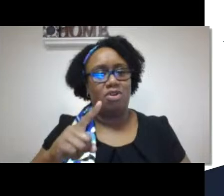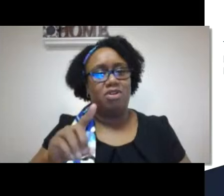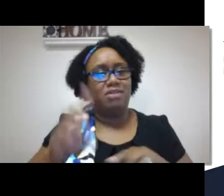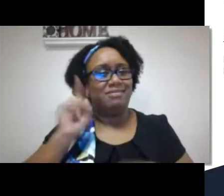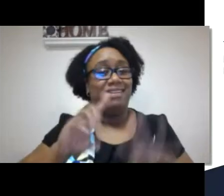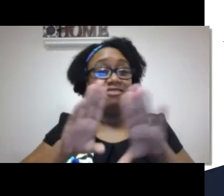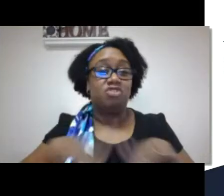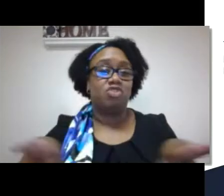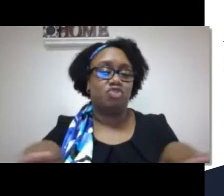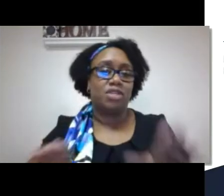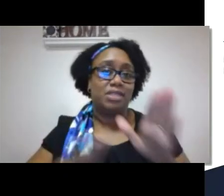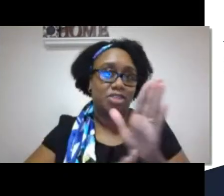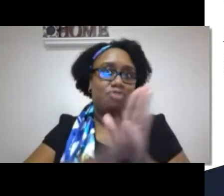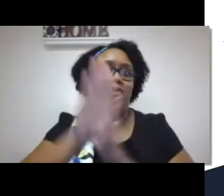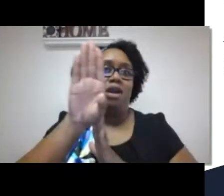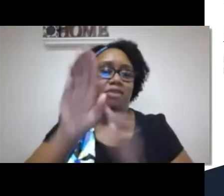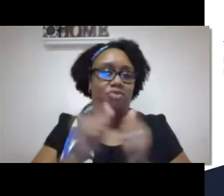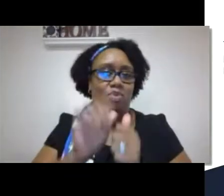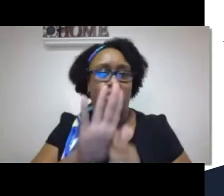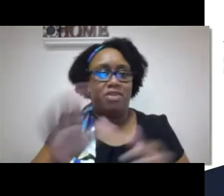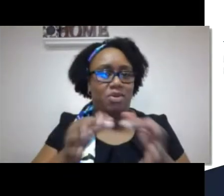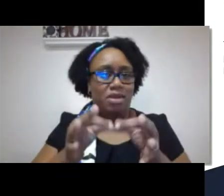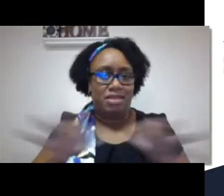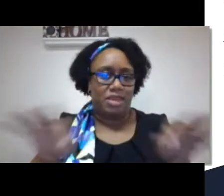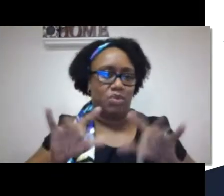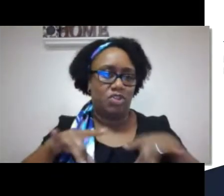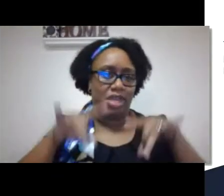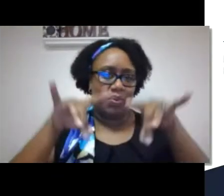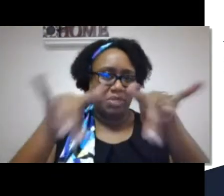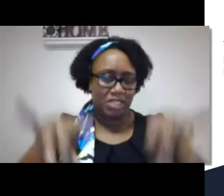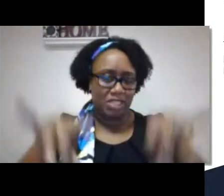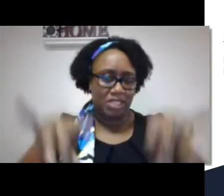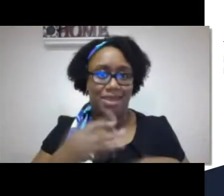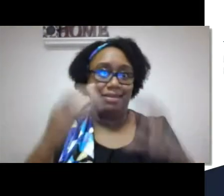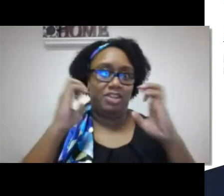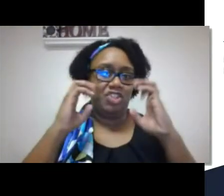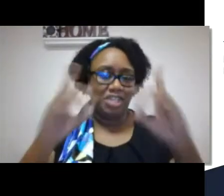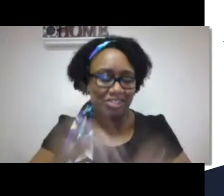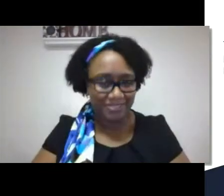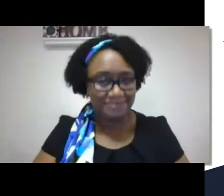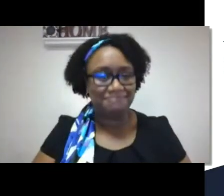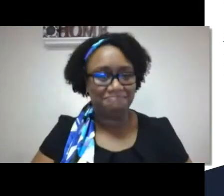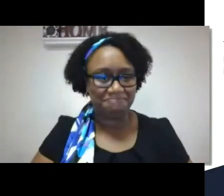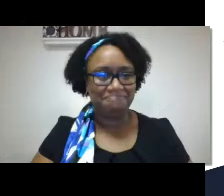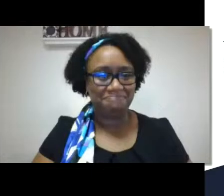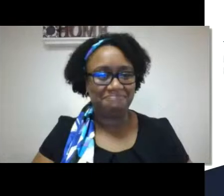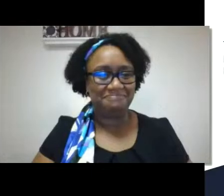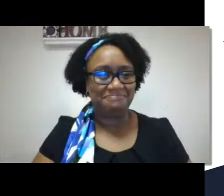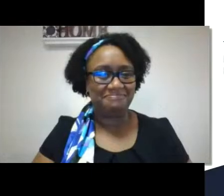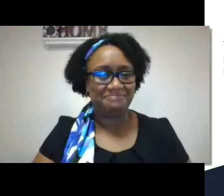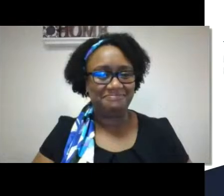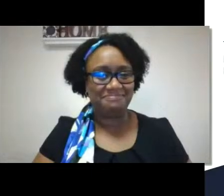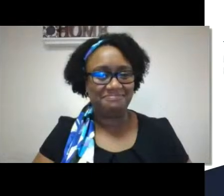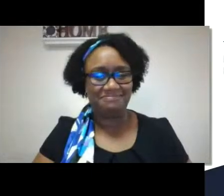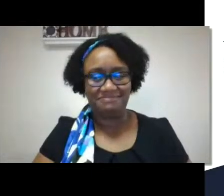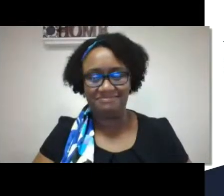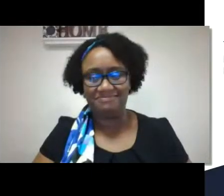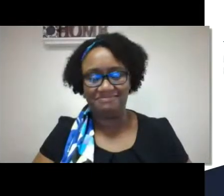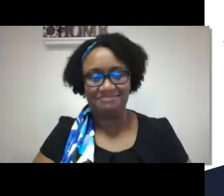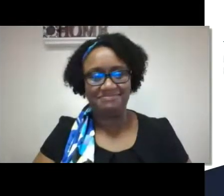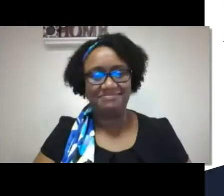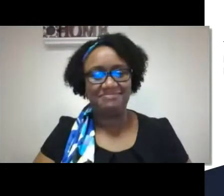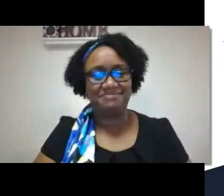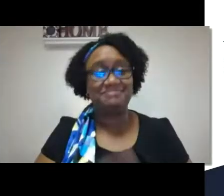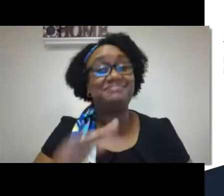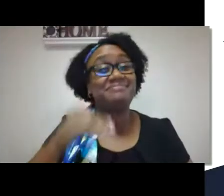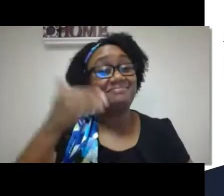mindset transformation that we can produce ourselves in order for deaf children to thrive in their language acquisition,